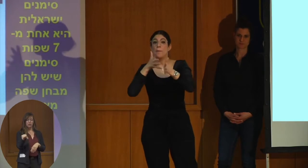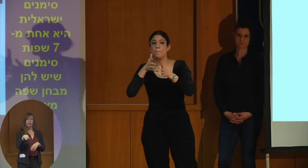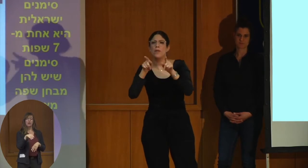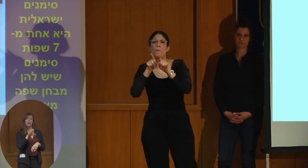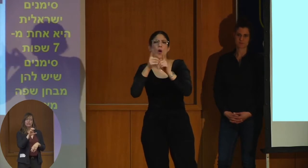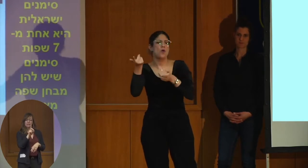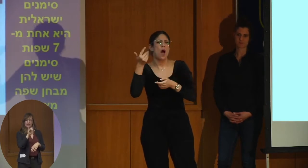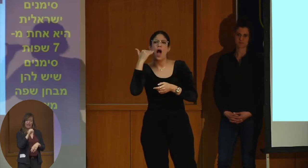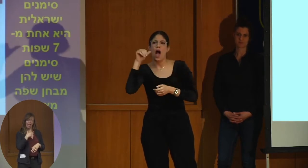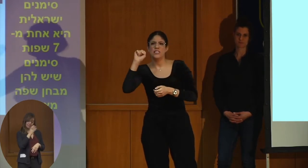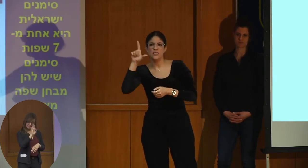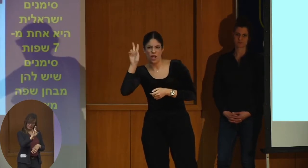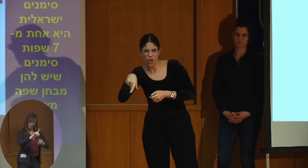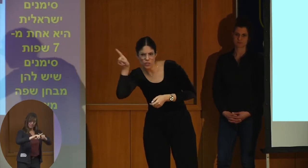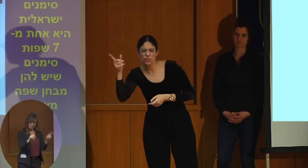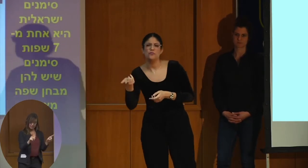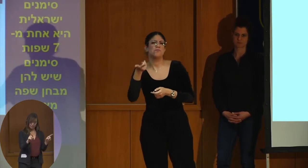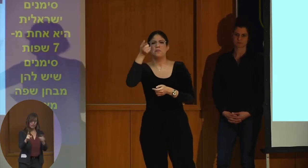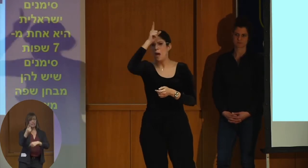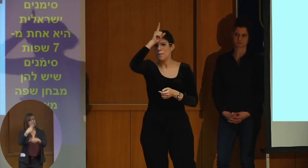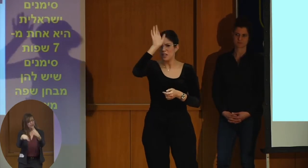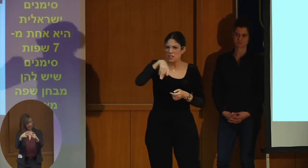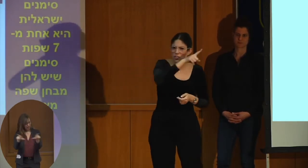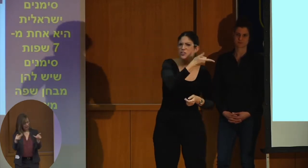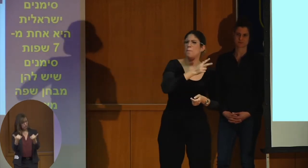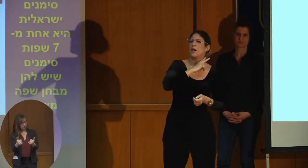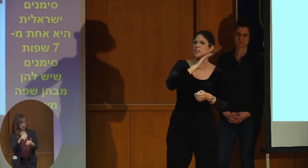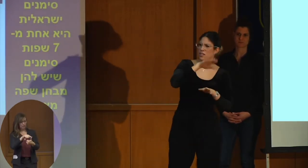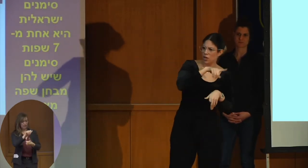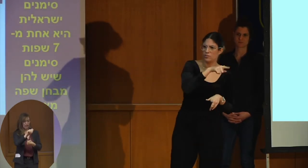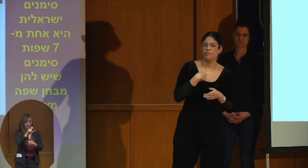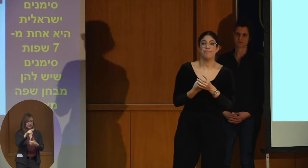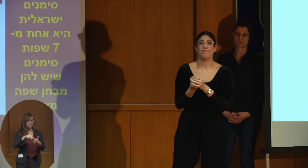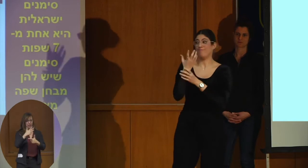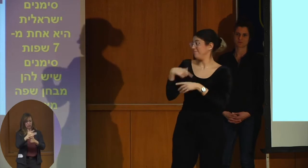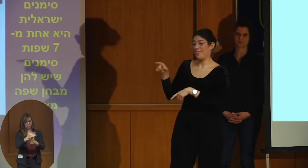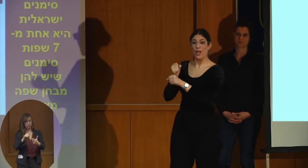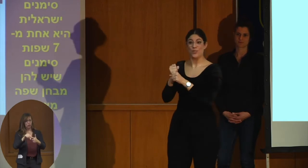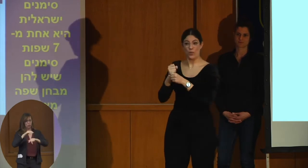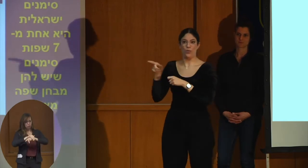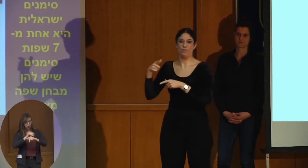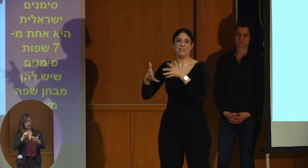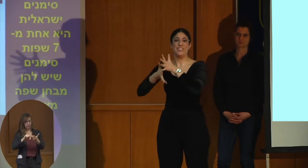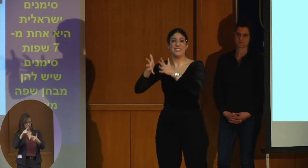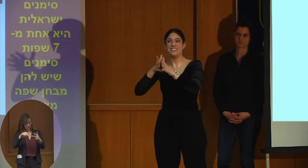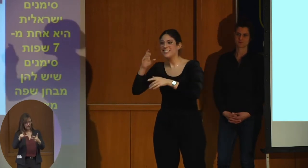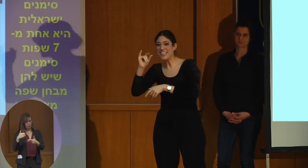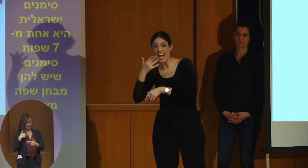languages, seven different, sorry, sign languages. ASL and German sign language and British sign language and all sorts. And we